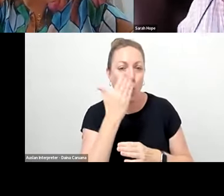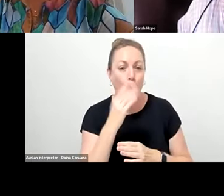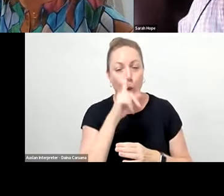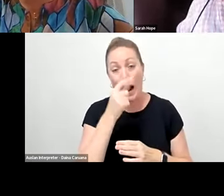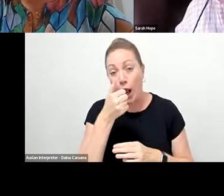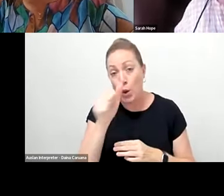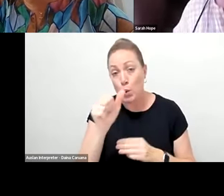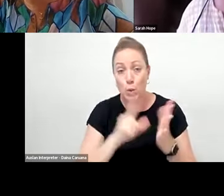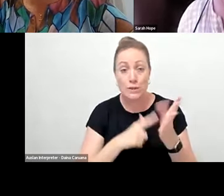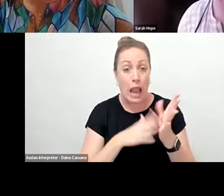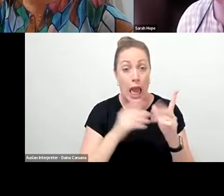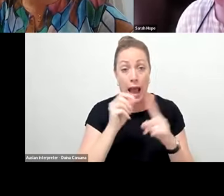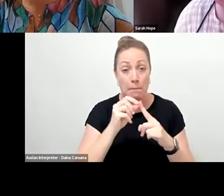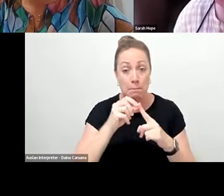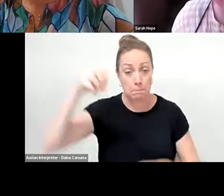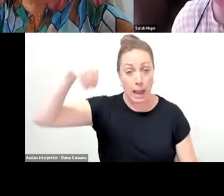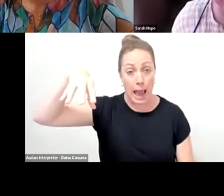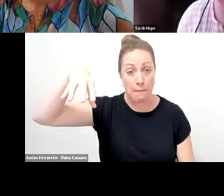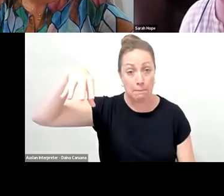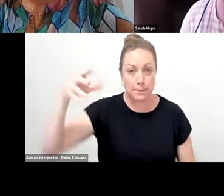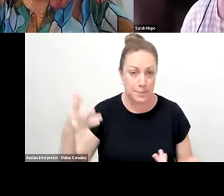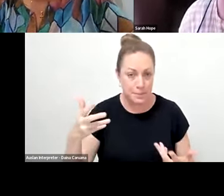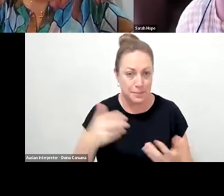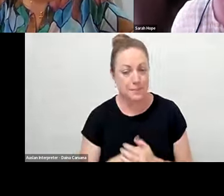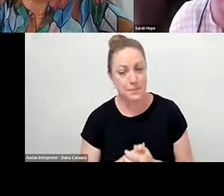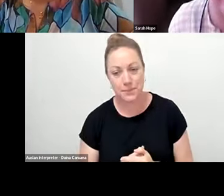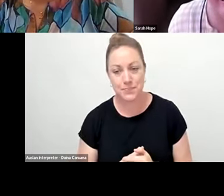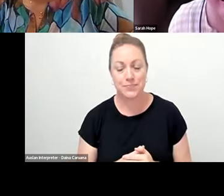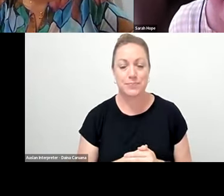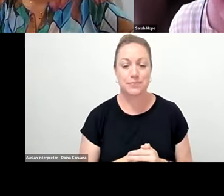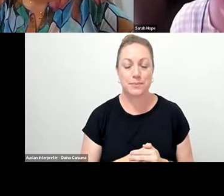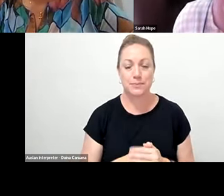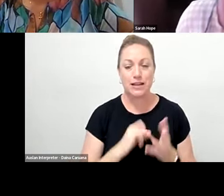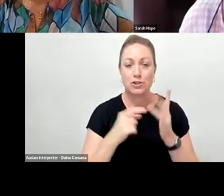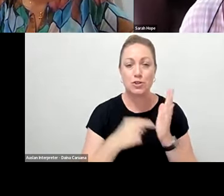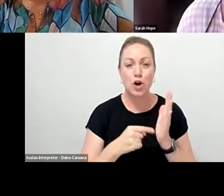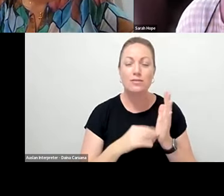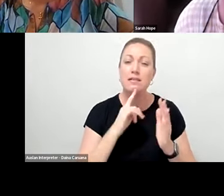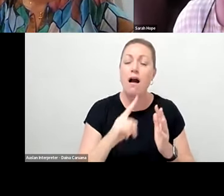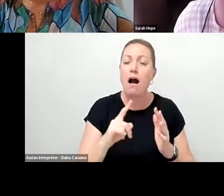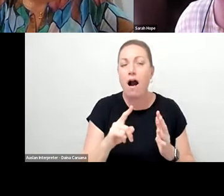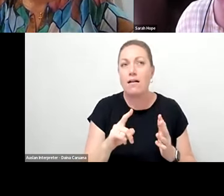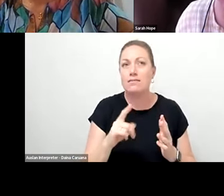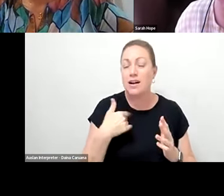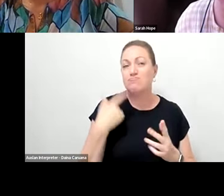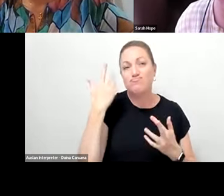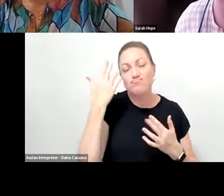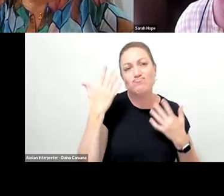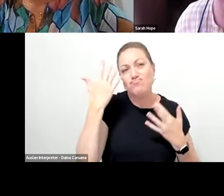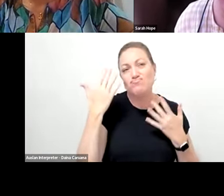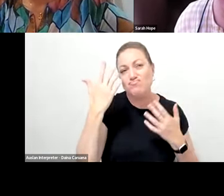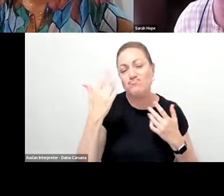But yeah. I mean, I'm just thinking, you know, what could you get away with, you know, a